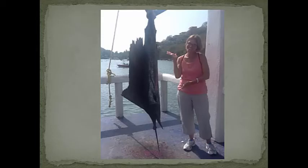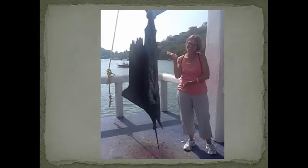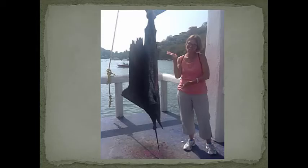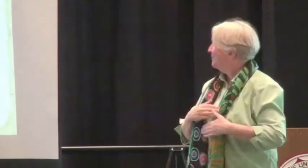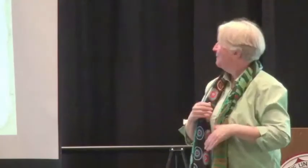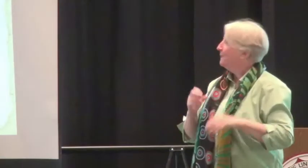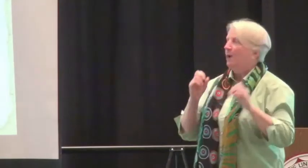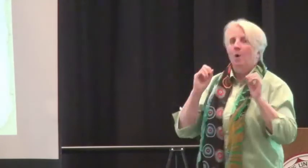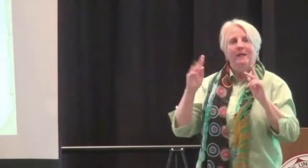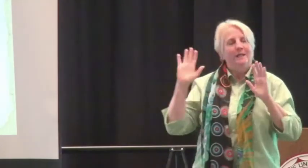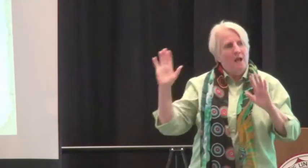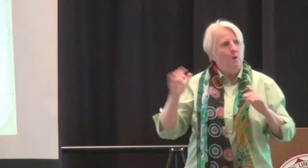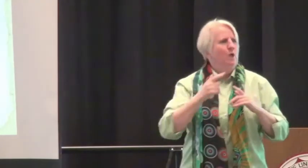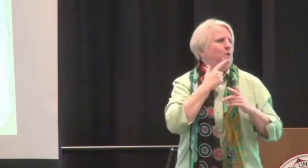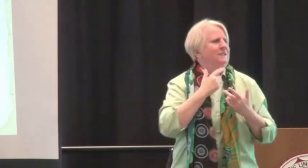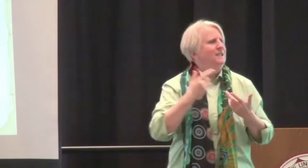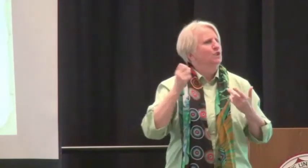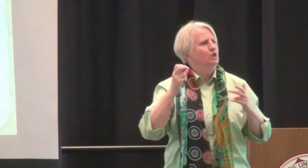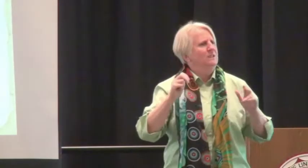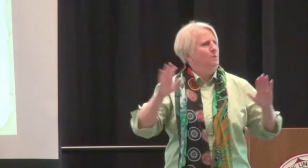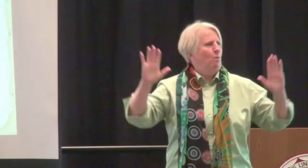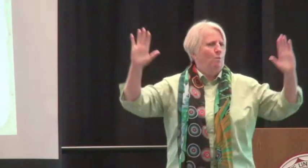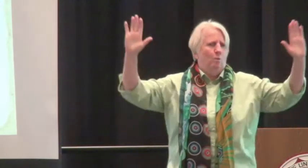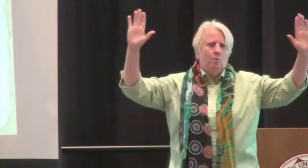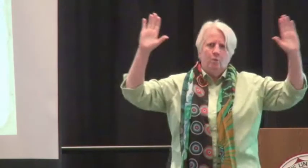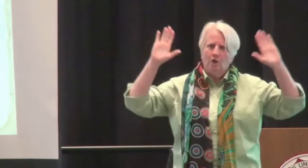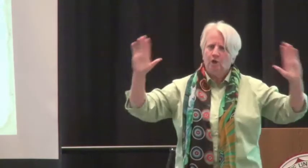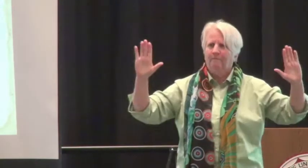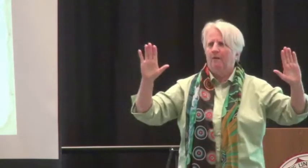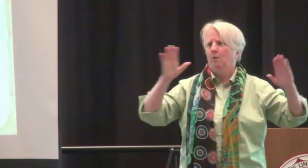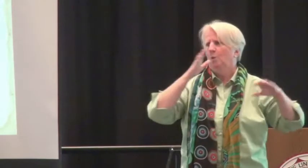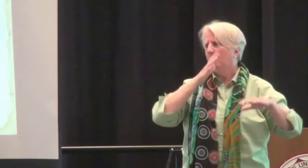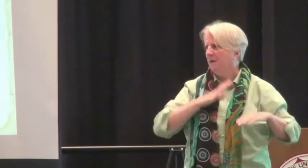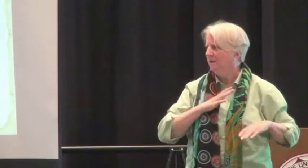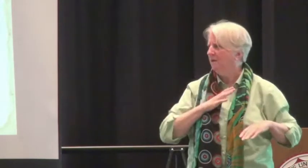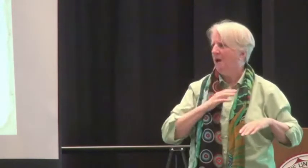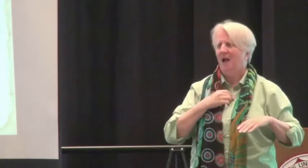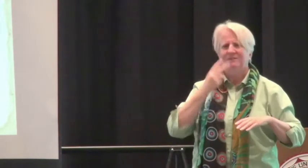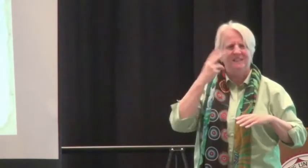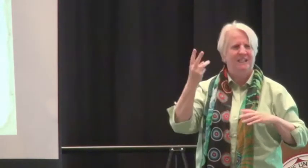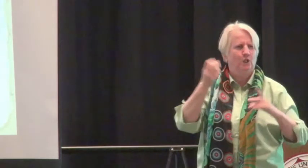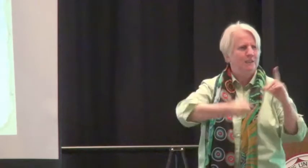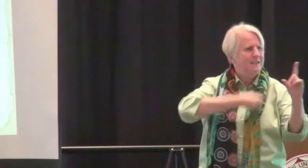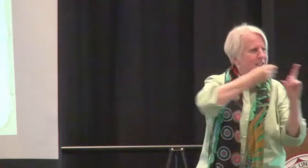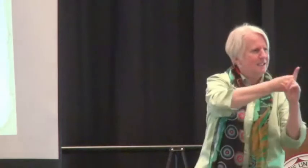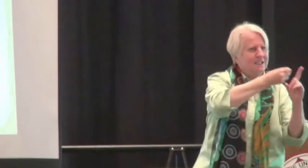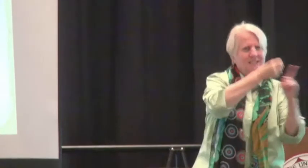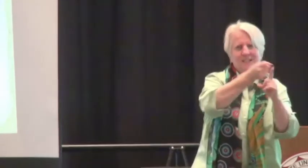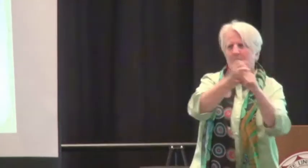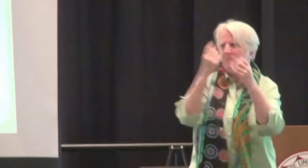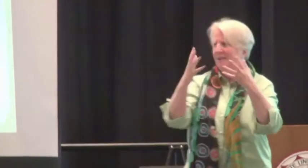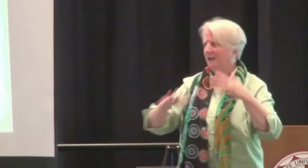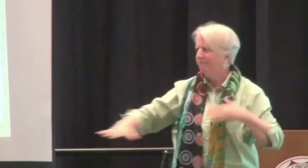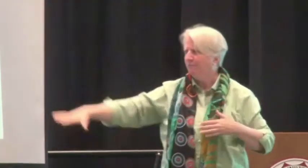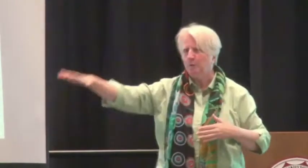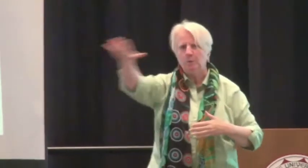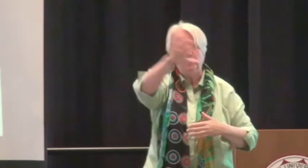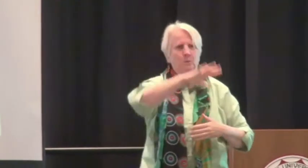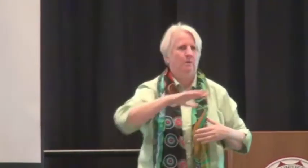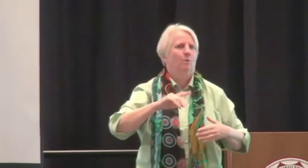Just another example of the myriad experiences we had while traveling together. Roxanne is a wonderful woman. And I see